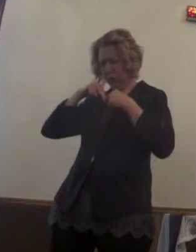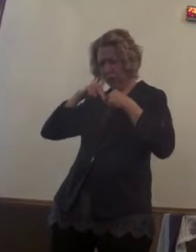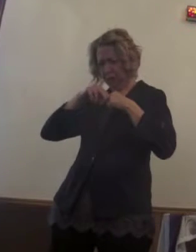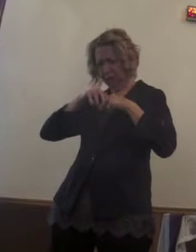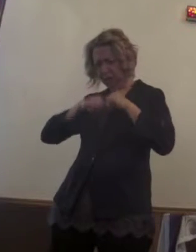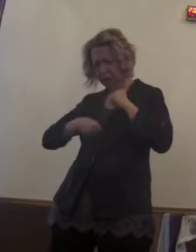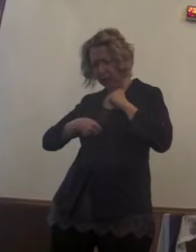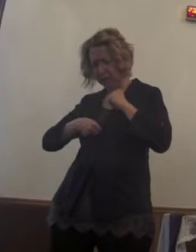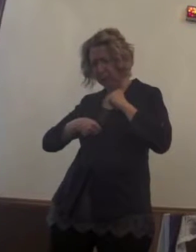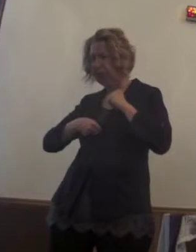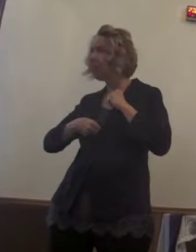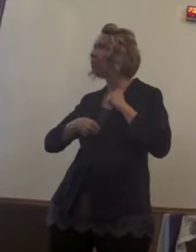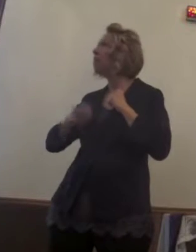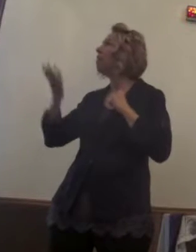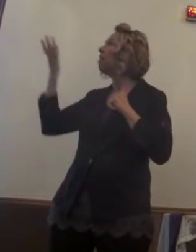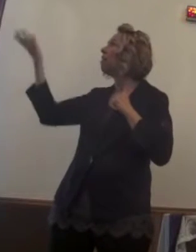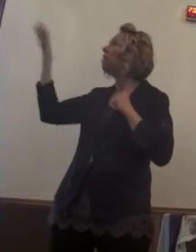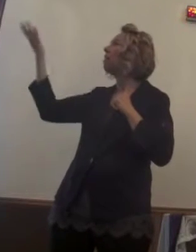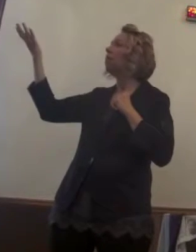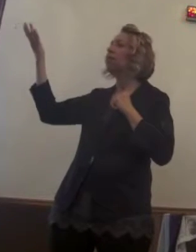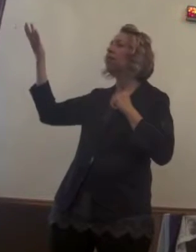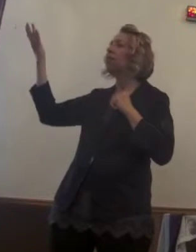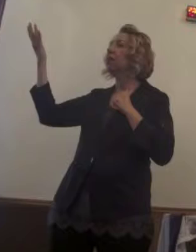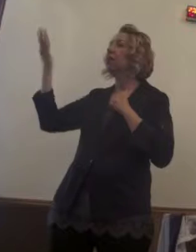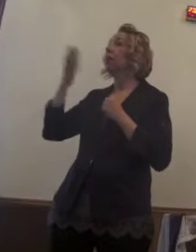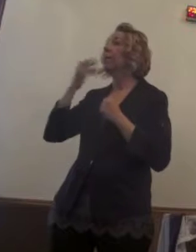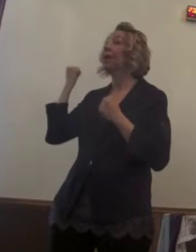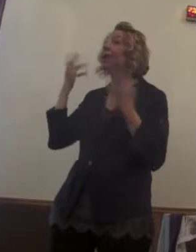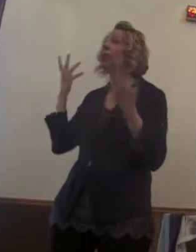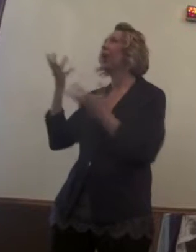upward to God and trusting God's will.